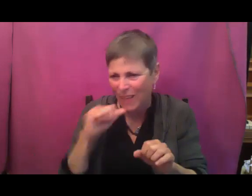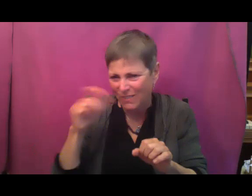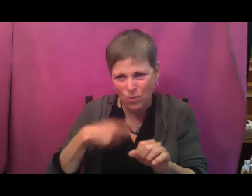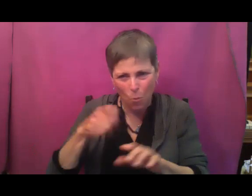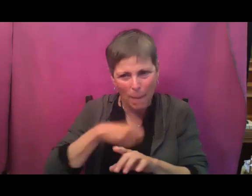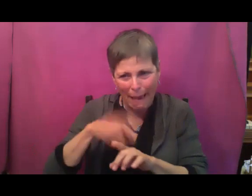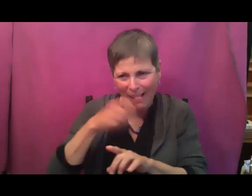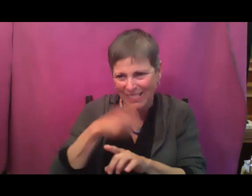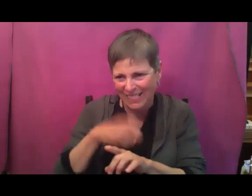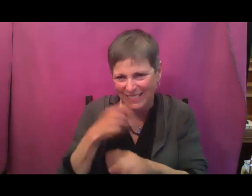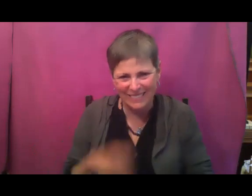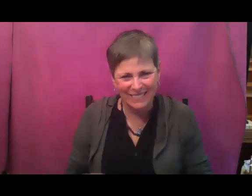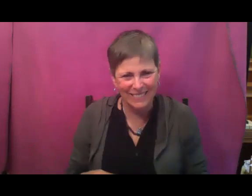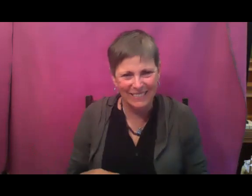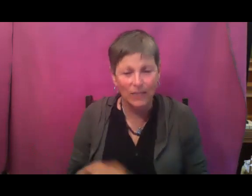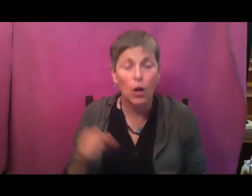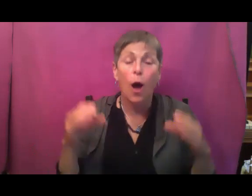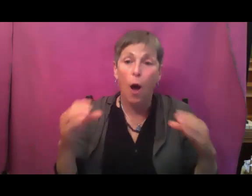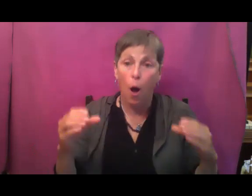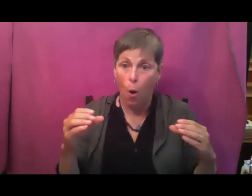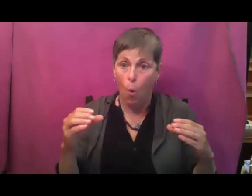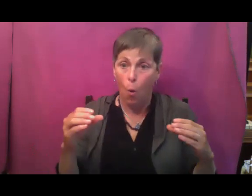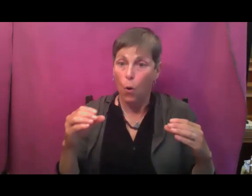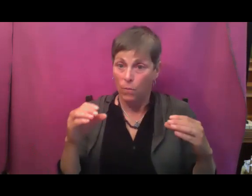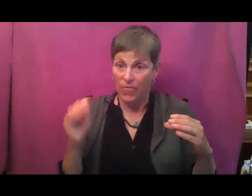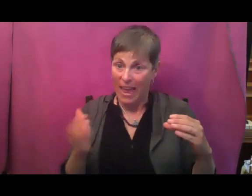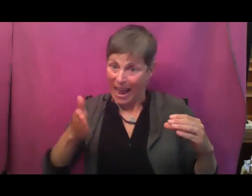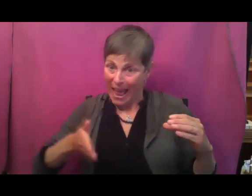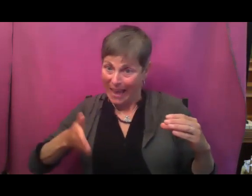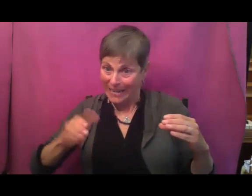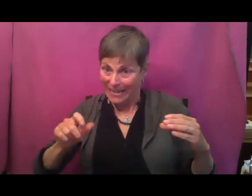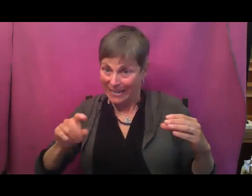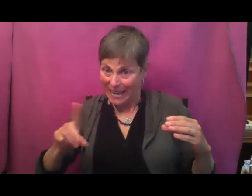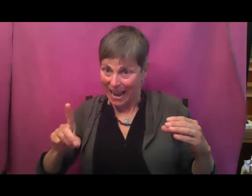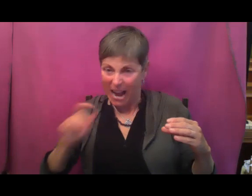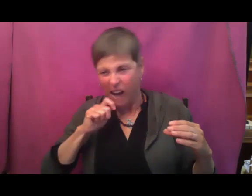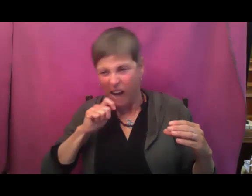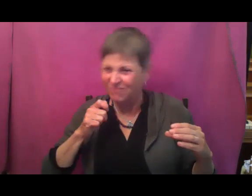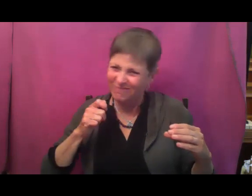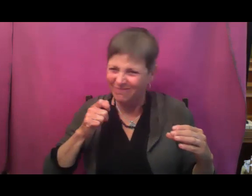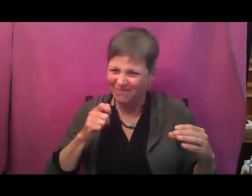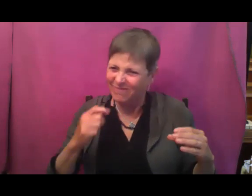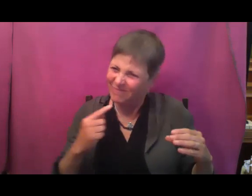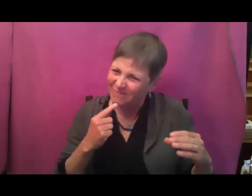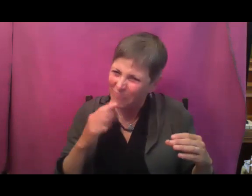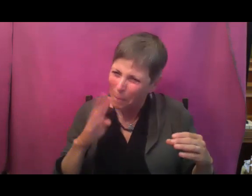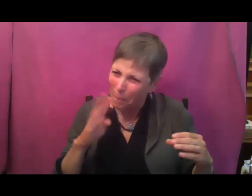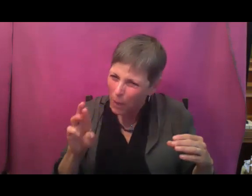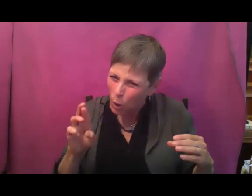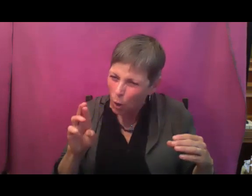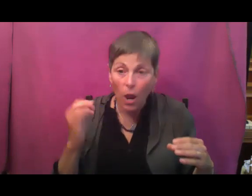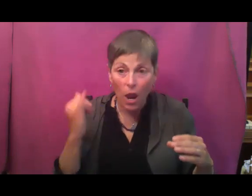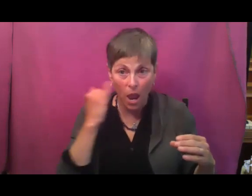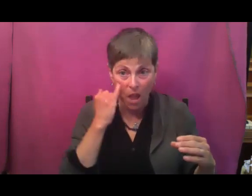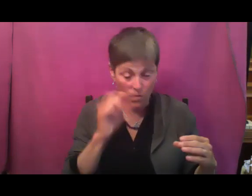yes. So that stem end is always a little bitter with those bitter cucurbitations. And if it's turning from green to